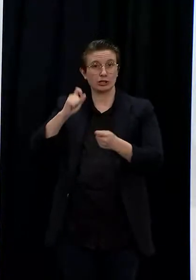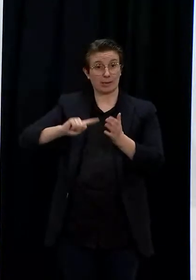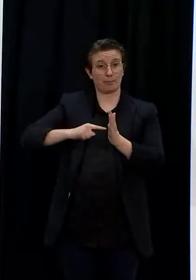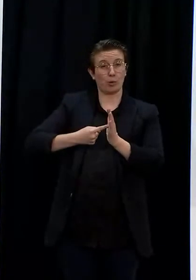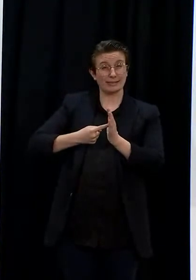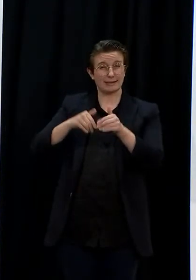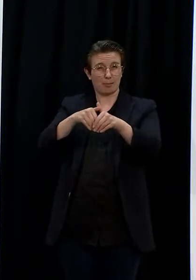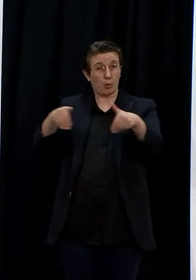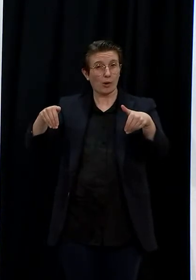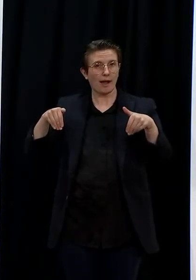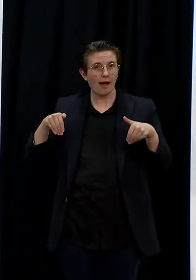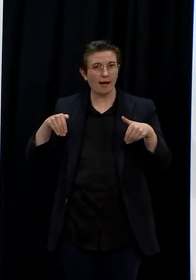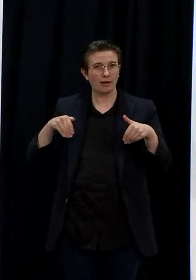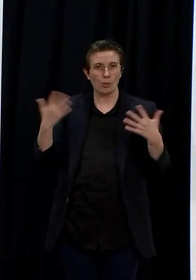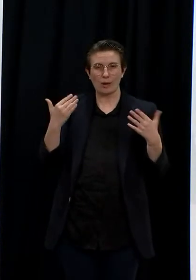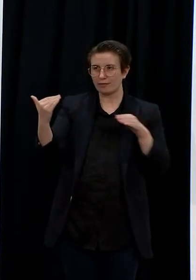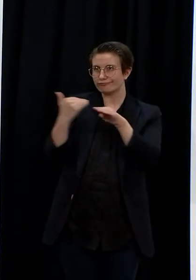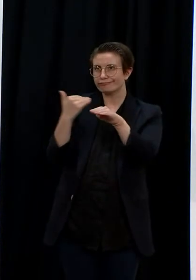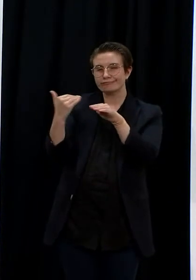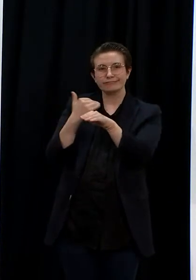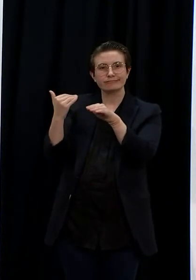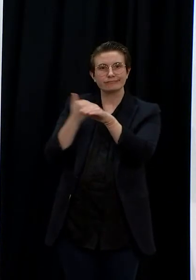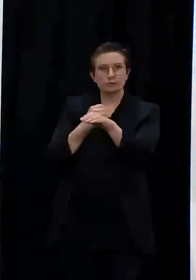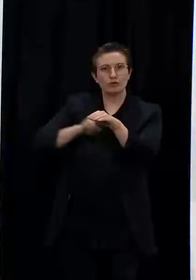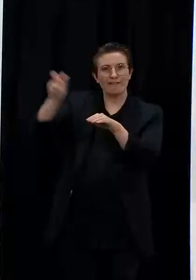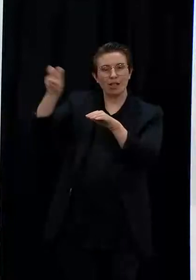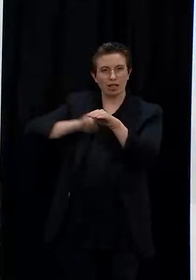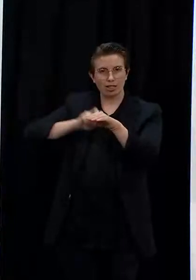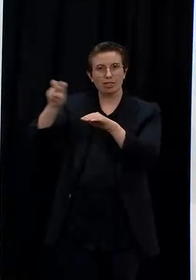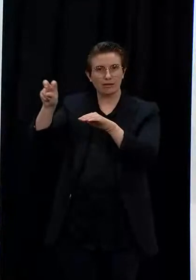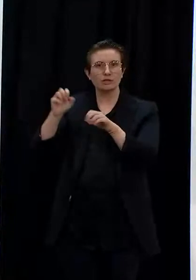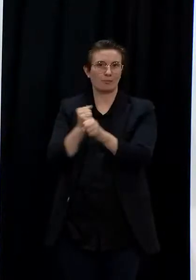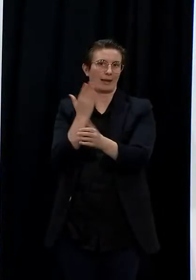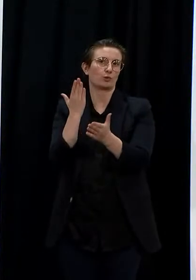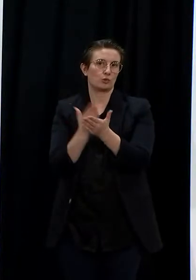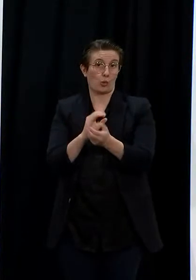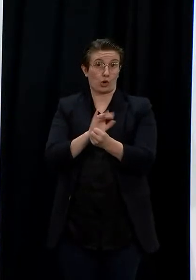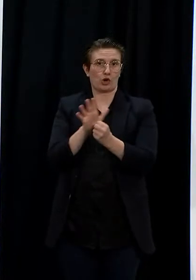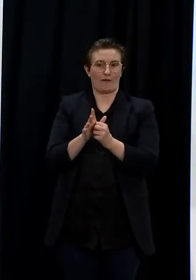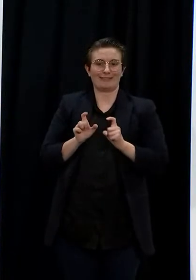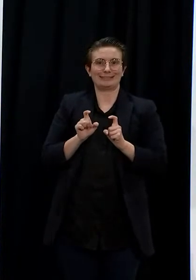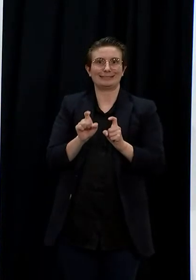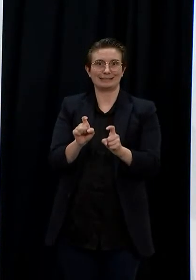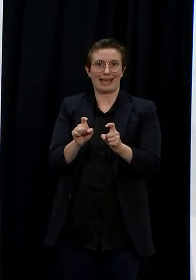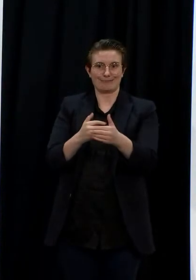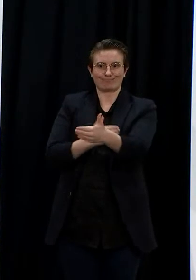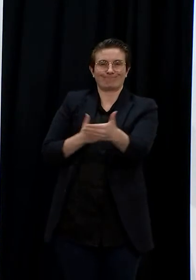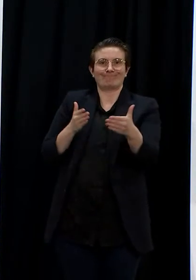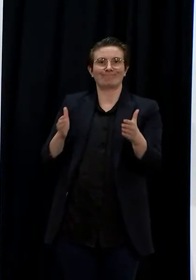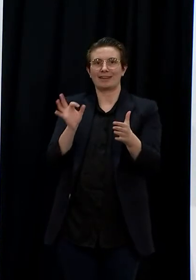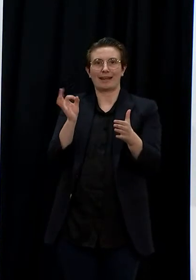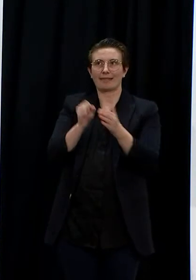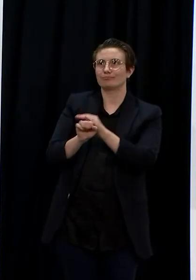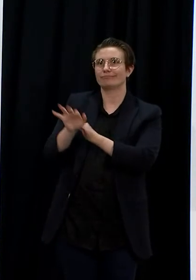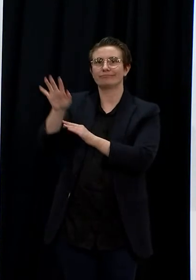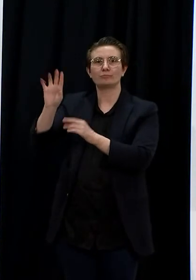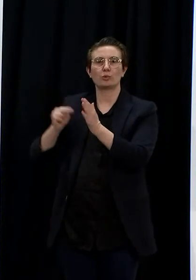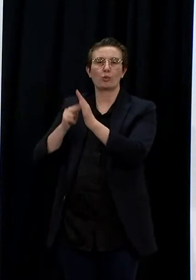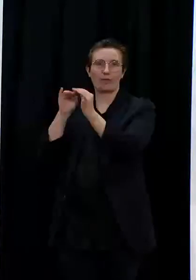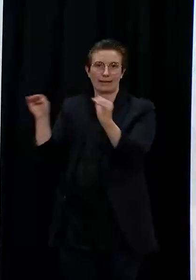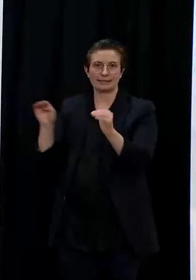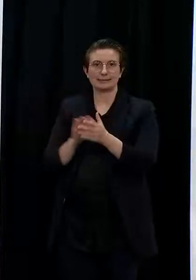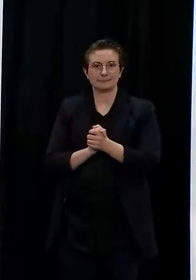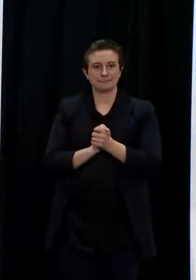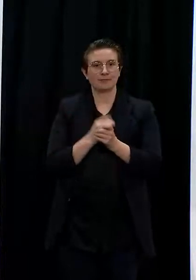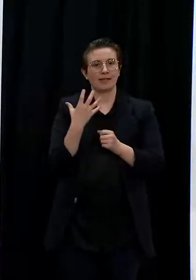The northern checkpoints will be set up again at the following locations State Highway 1 and Mangawai Road Mangawai Road and North